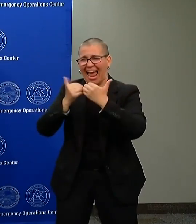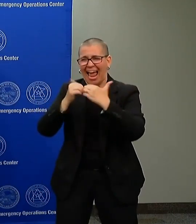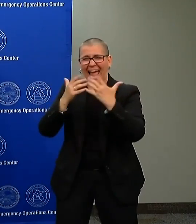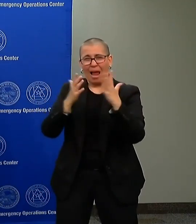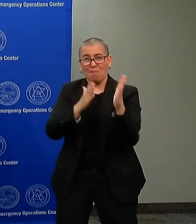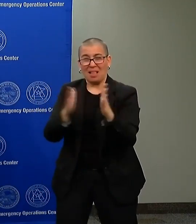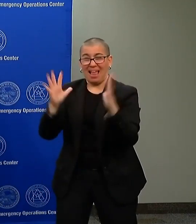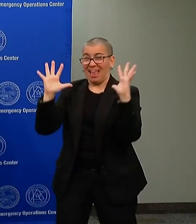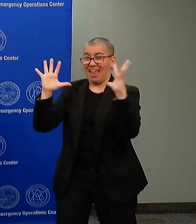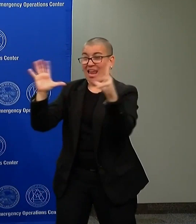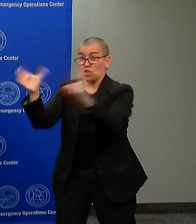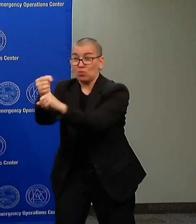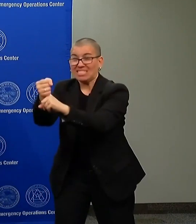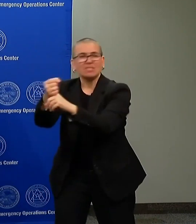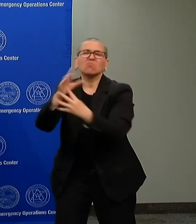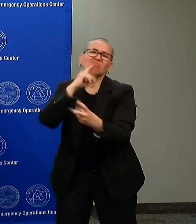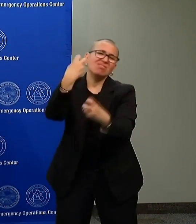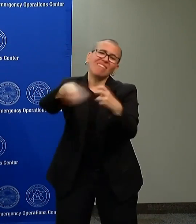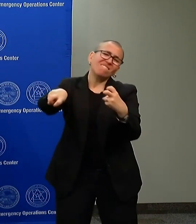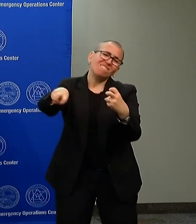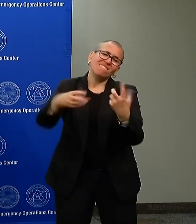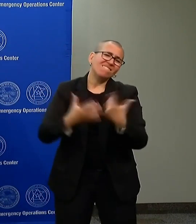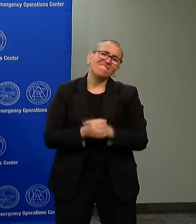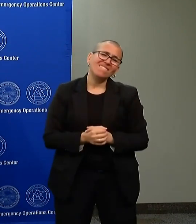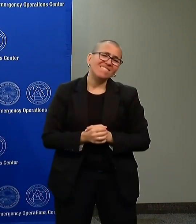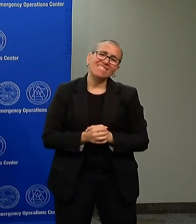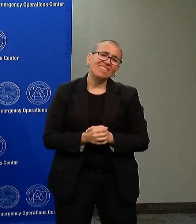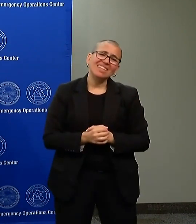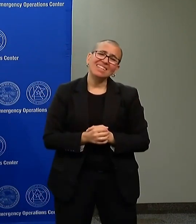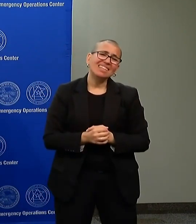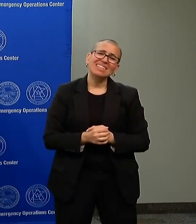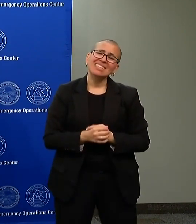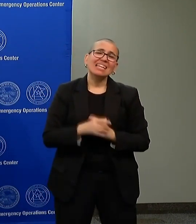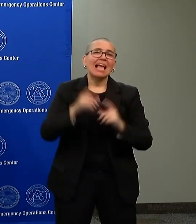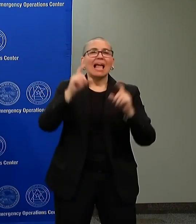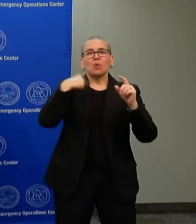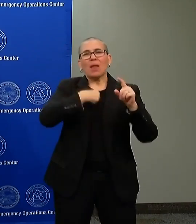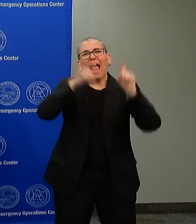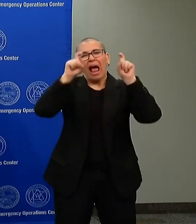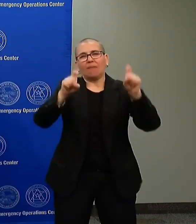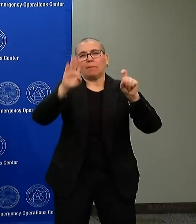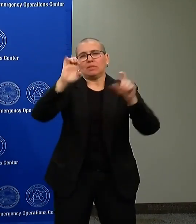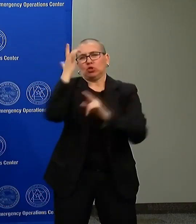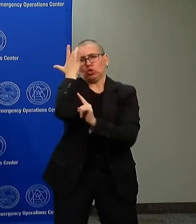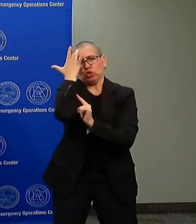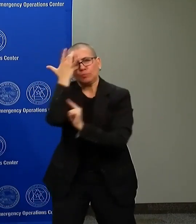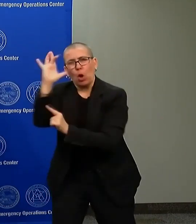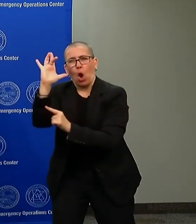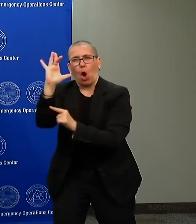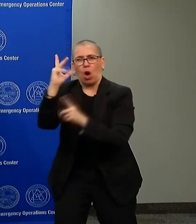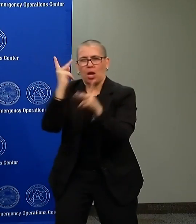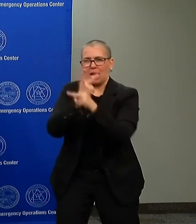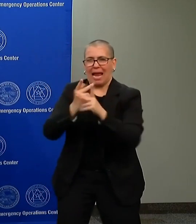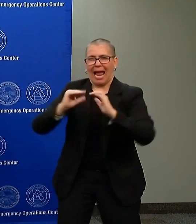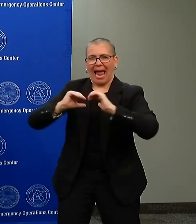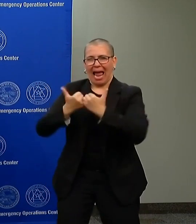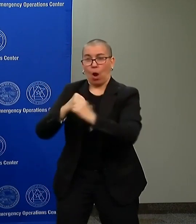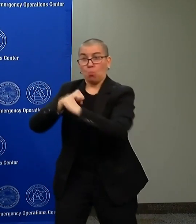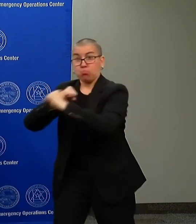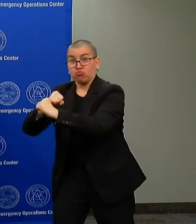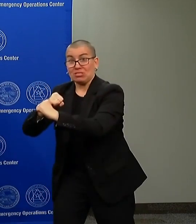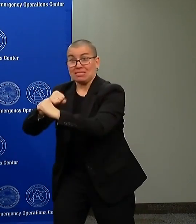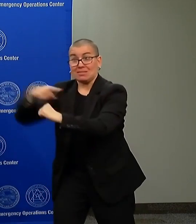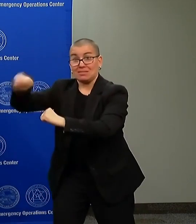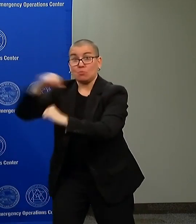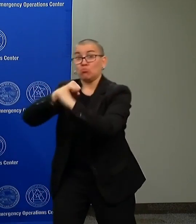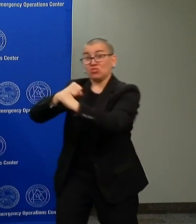That's the situation you would see on the street. So there has to be tactical. It has to be with the support. We have to get the help from the public to making sure that if